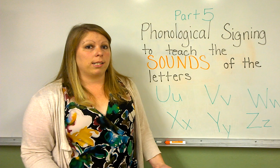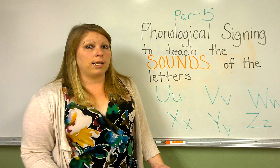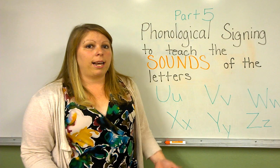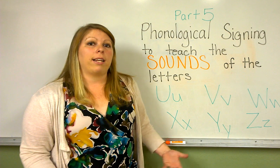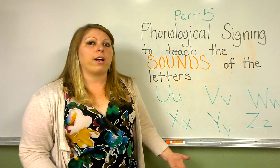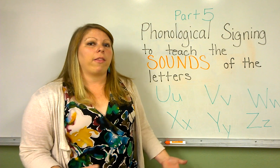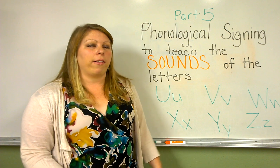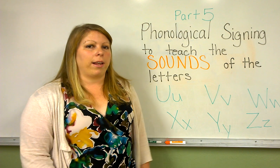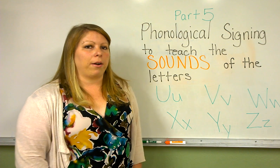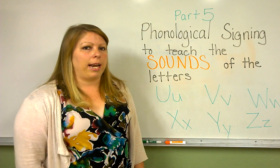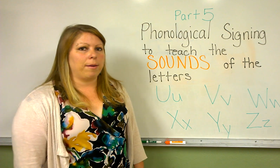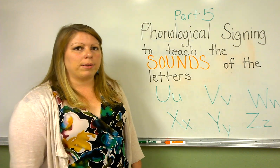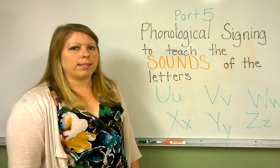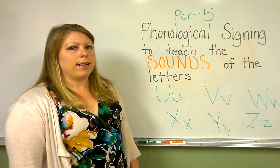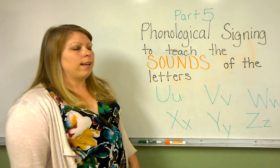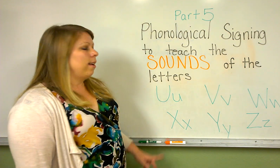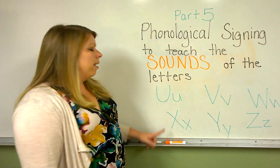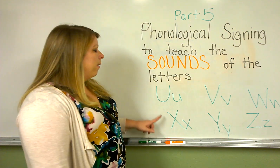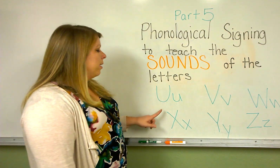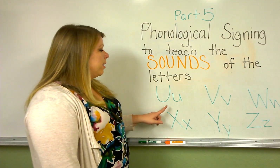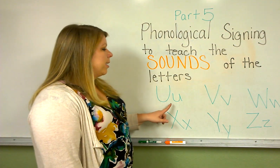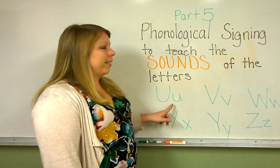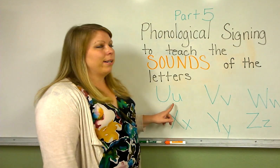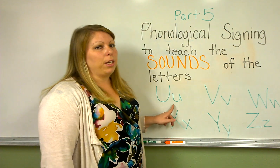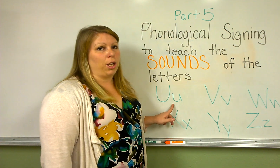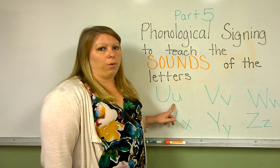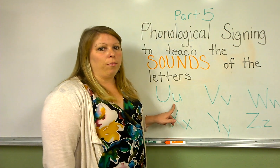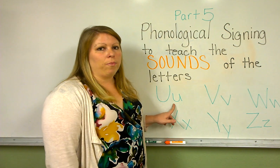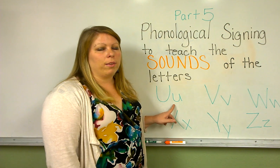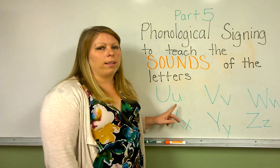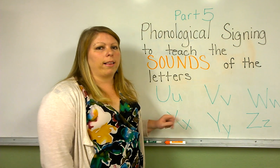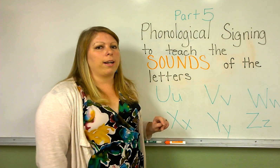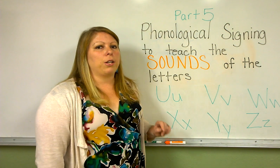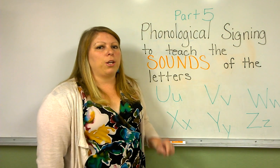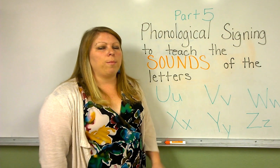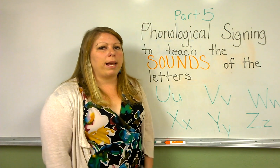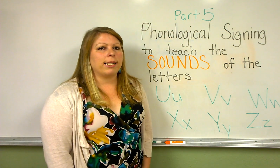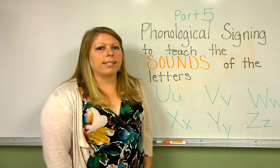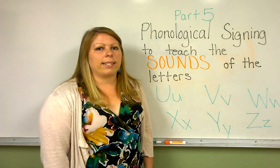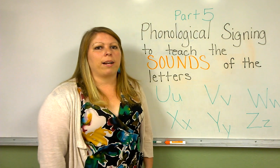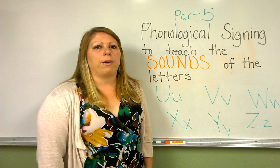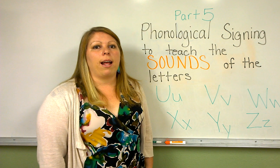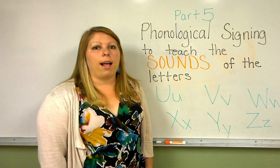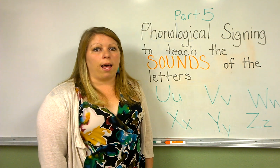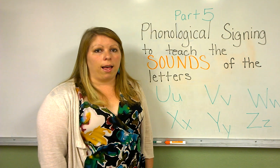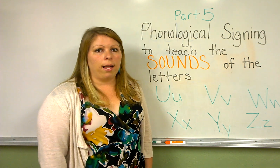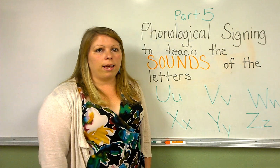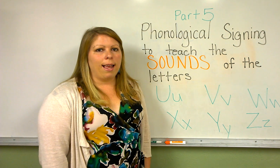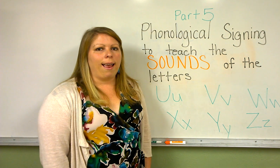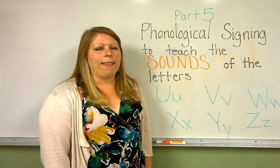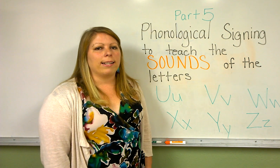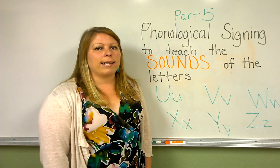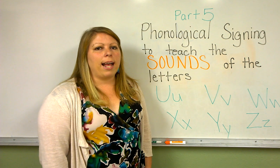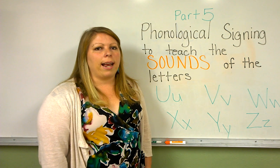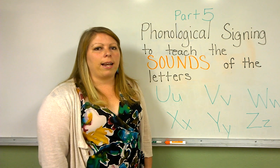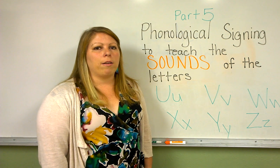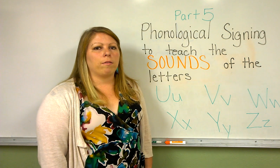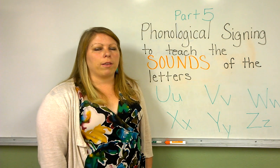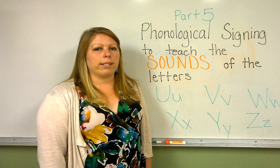and not the letter knees. This is the letter U. The letter U makes the sound uh, and the sign for the